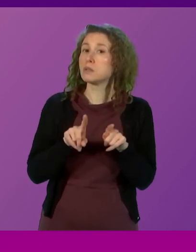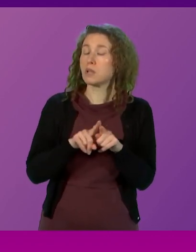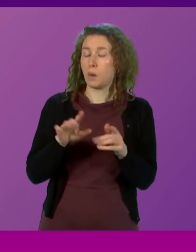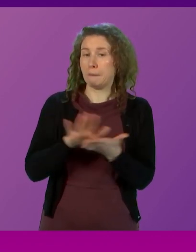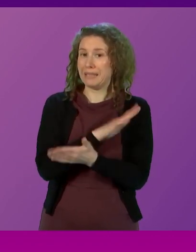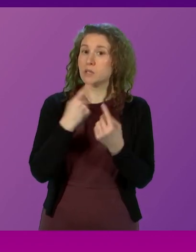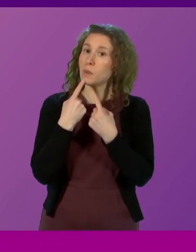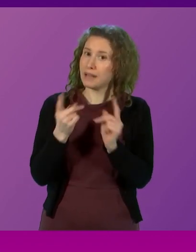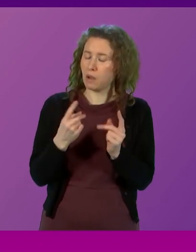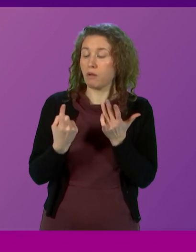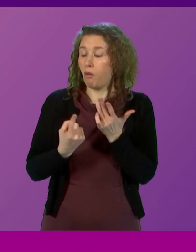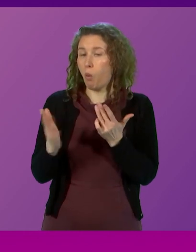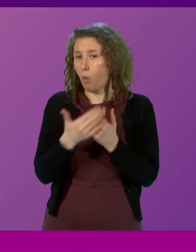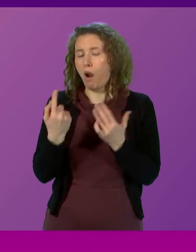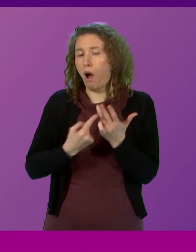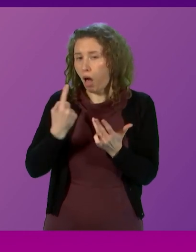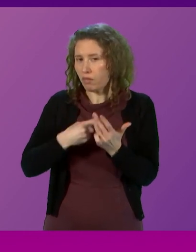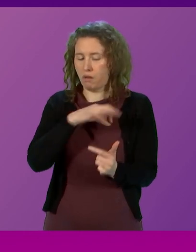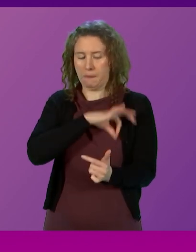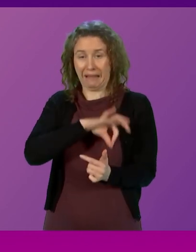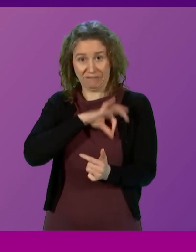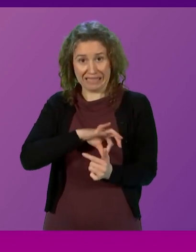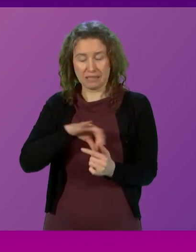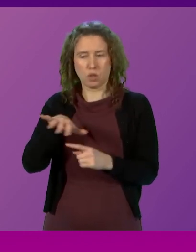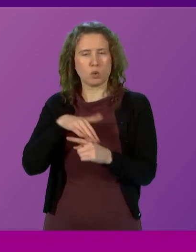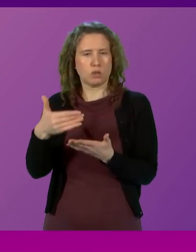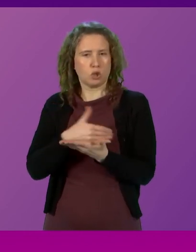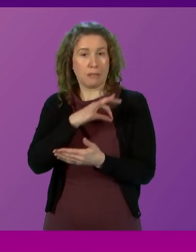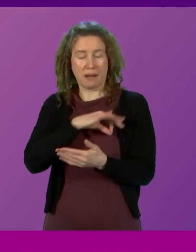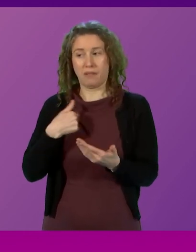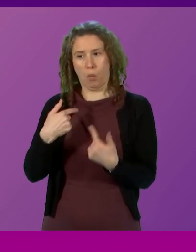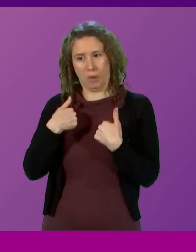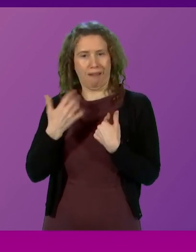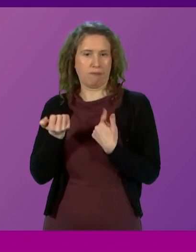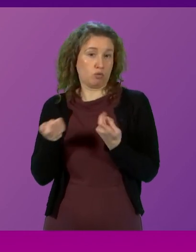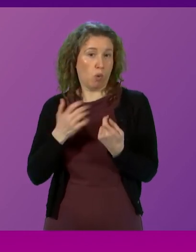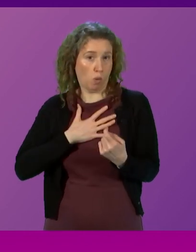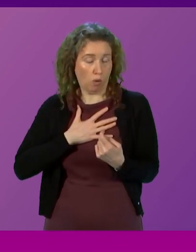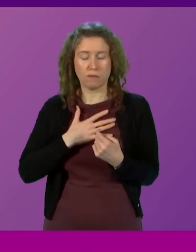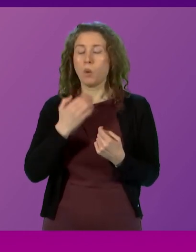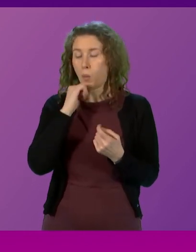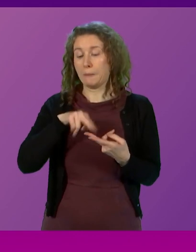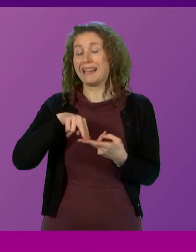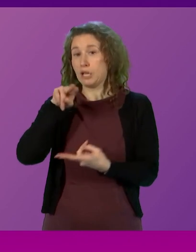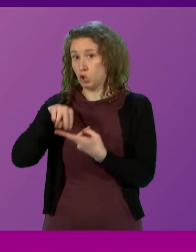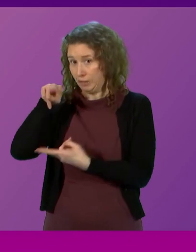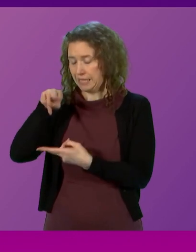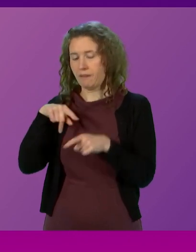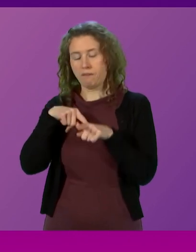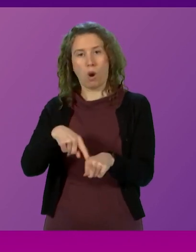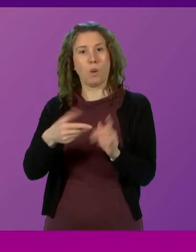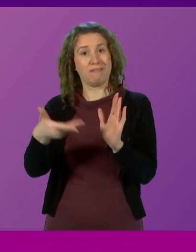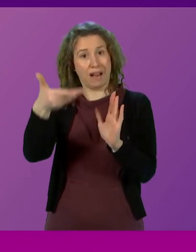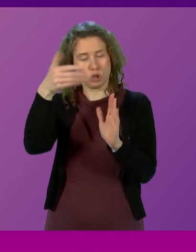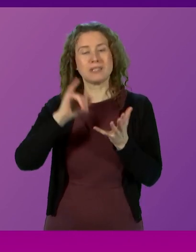that all other social security benefits under the control of the Scottish Government will be increased by the rate of inflation